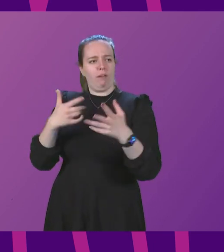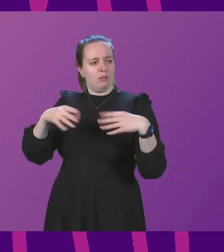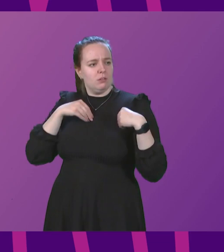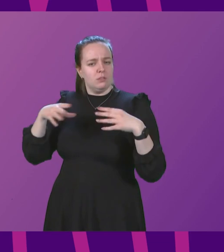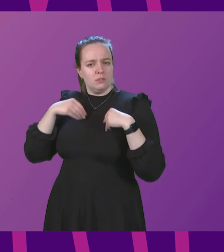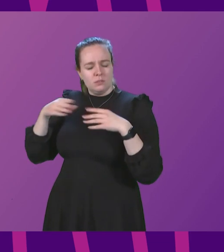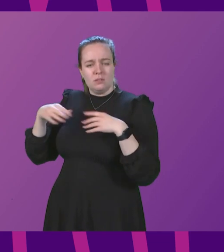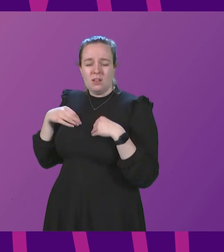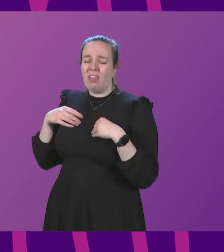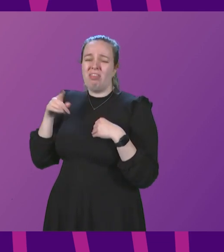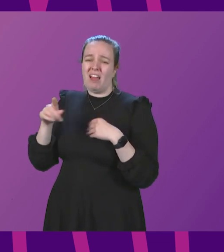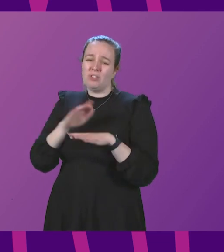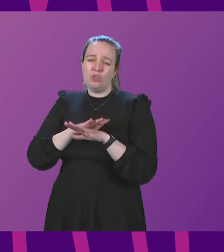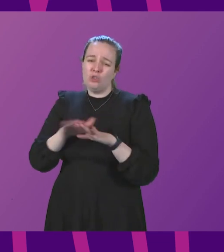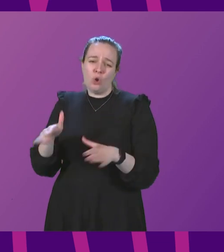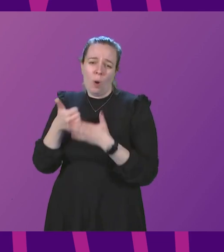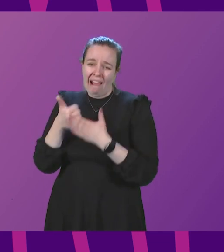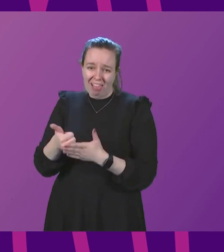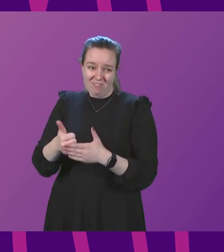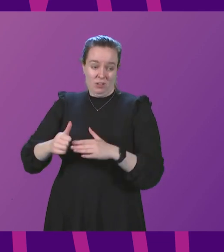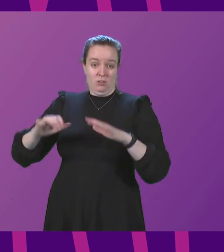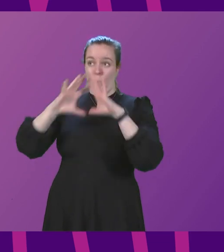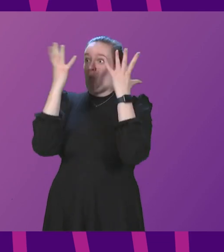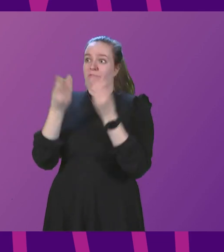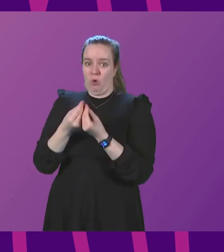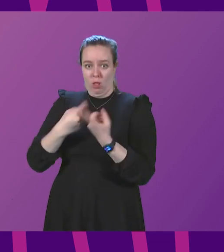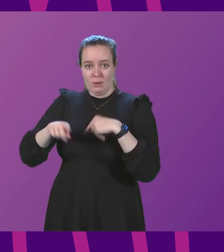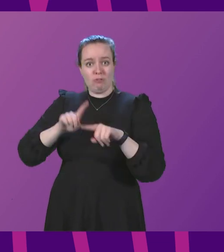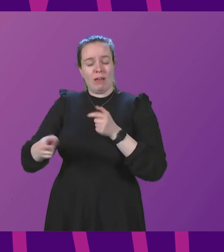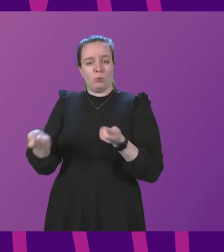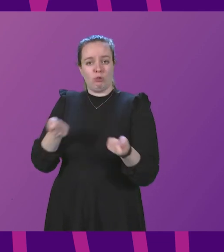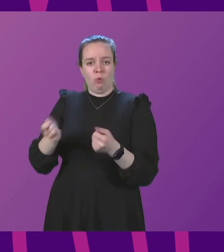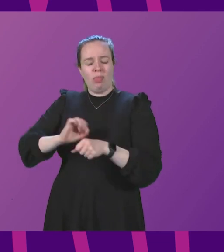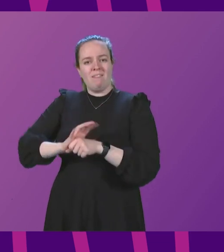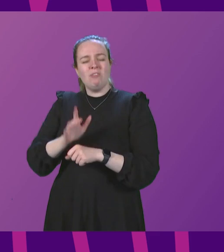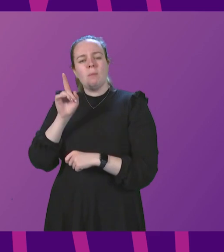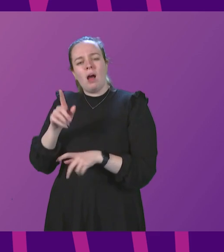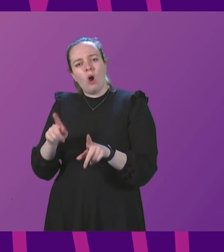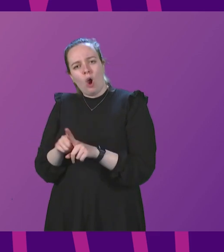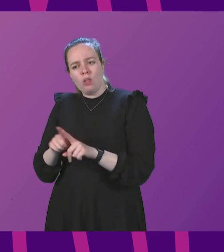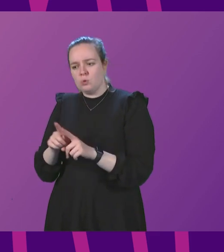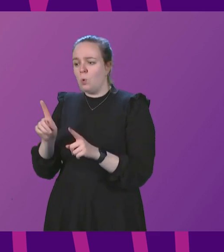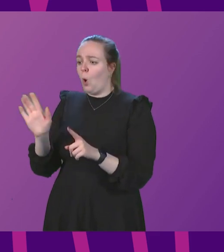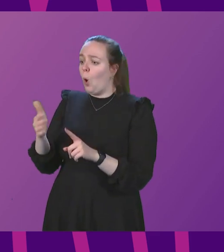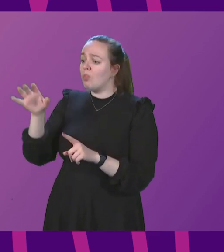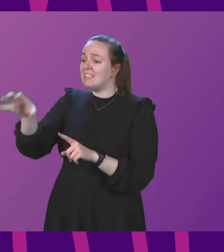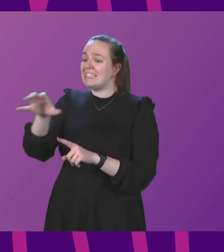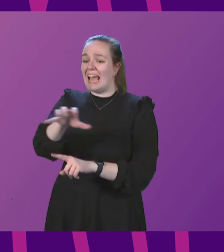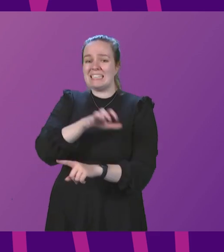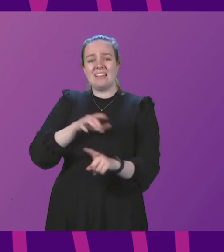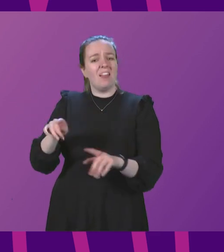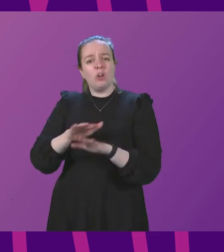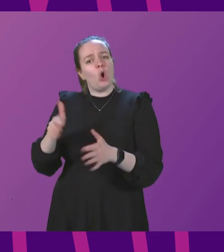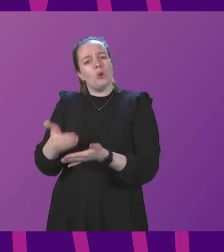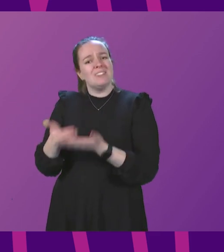would be counterproductive overall in terms of our efforts to control the virus but it would make all of these settings much less